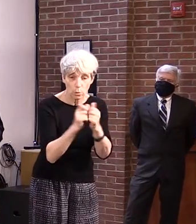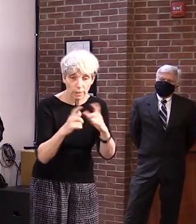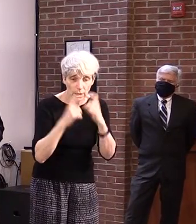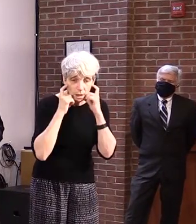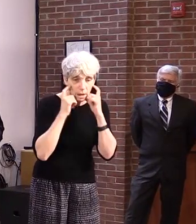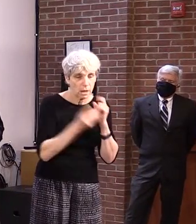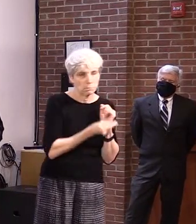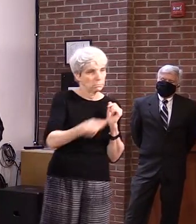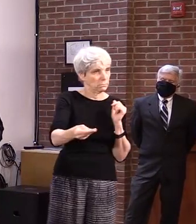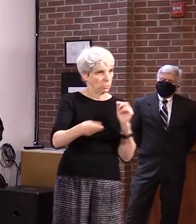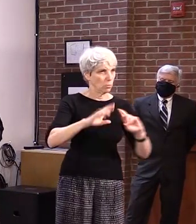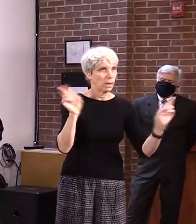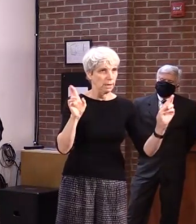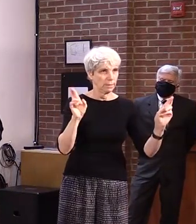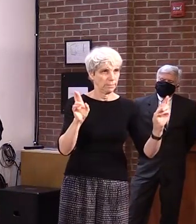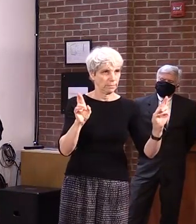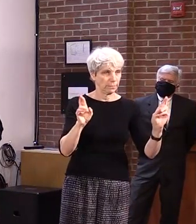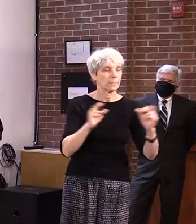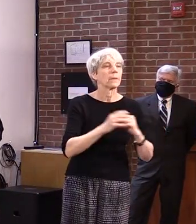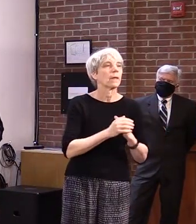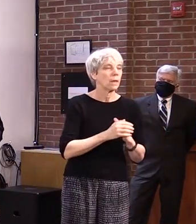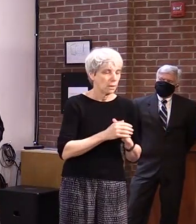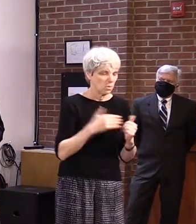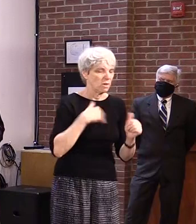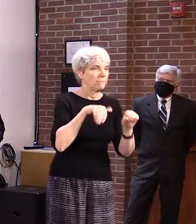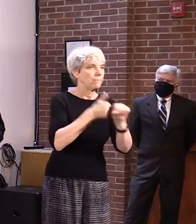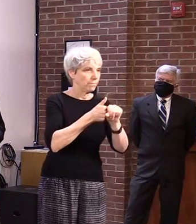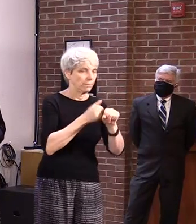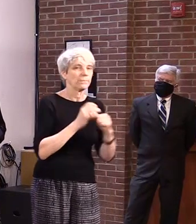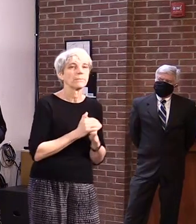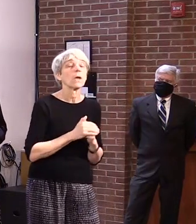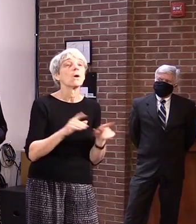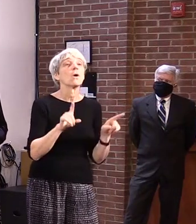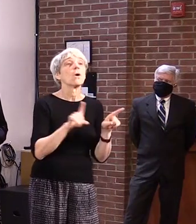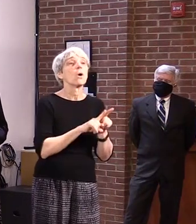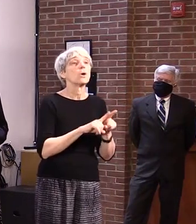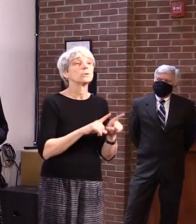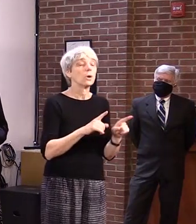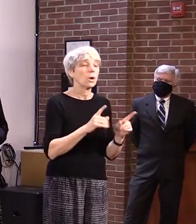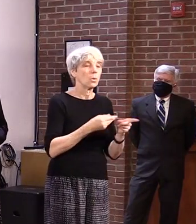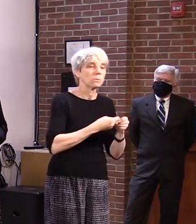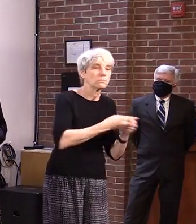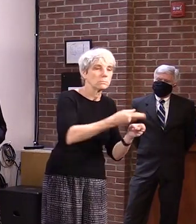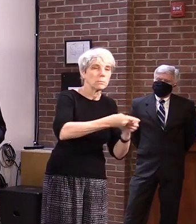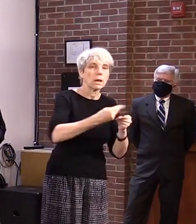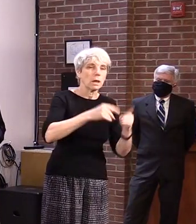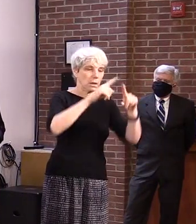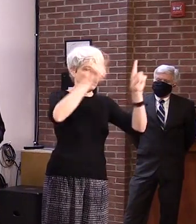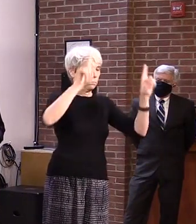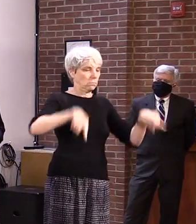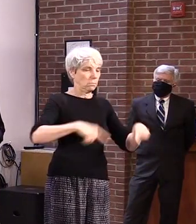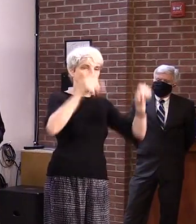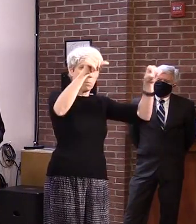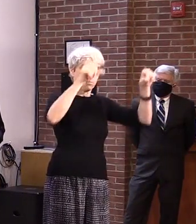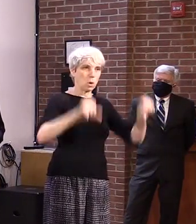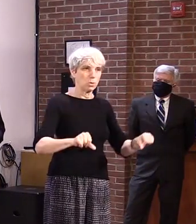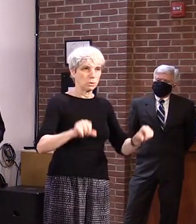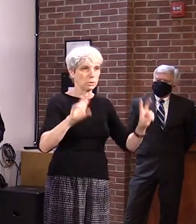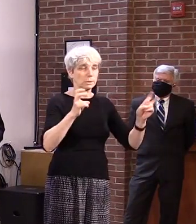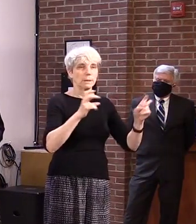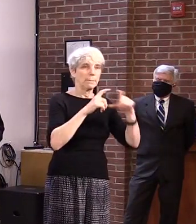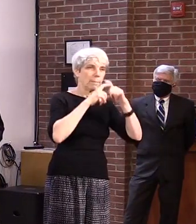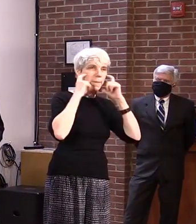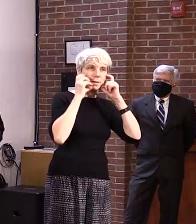With these additional facial coverings, we are also providing schools printed copies of posters as part of the state's Mask on Vermont campaign,